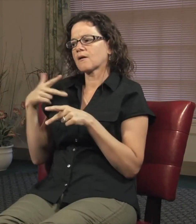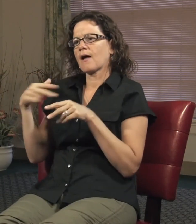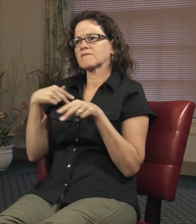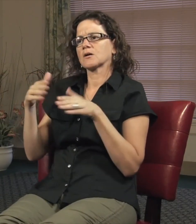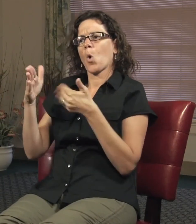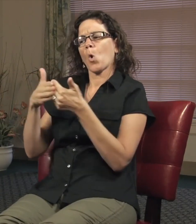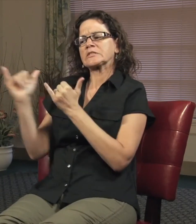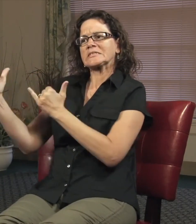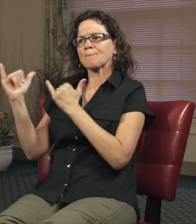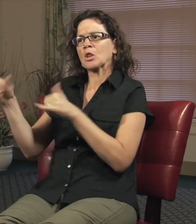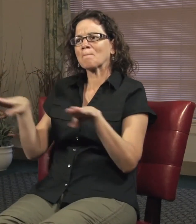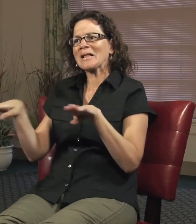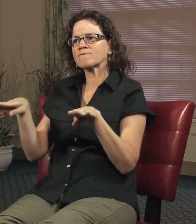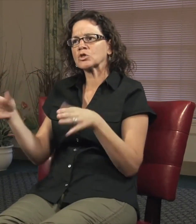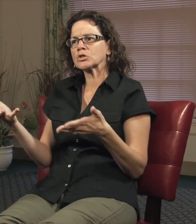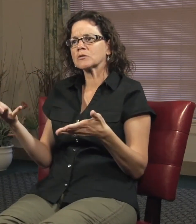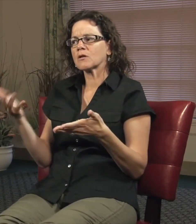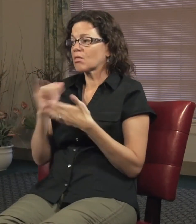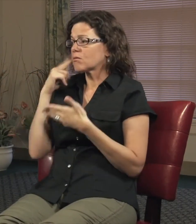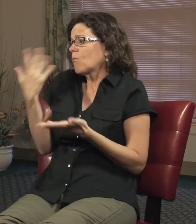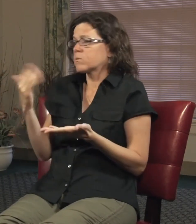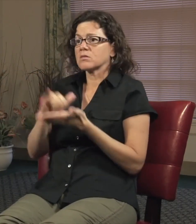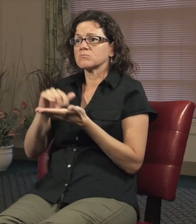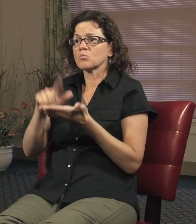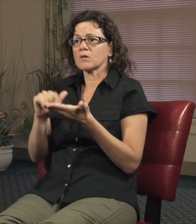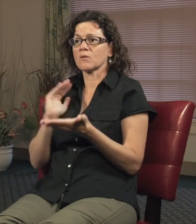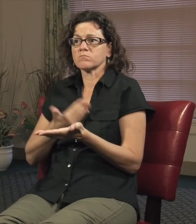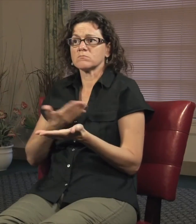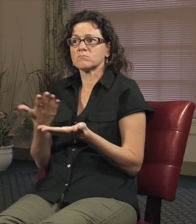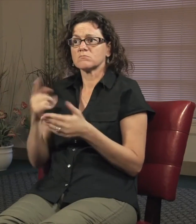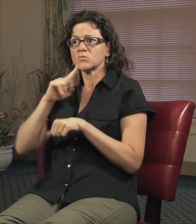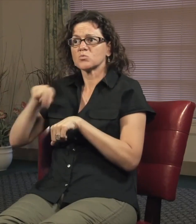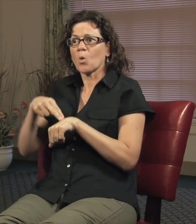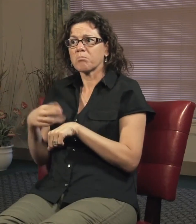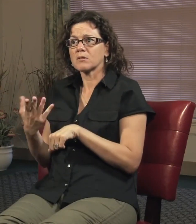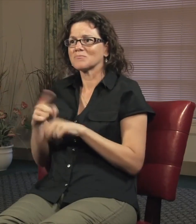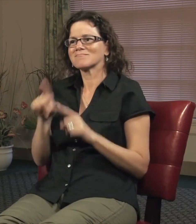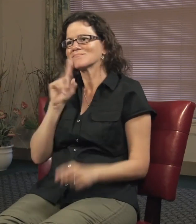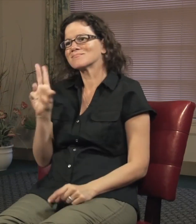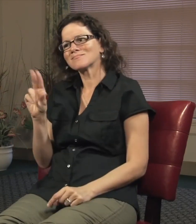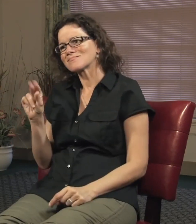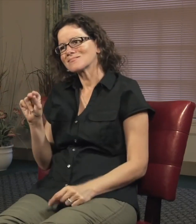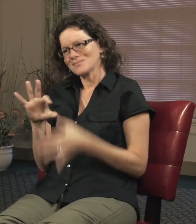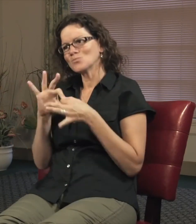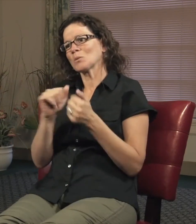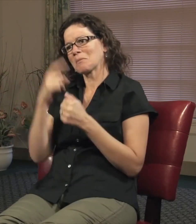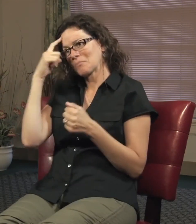I've noticed in the Deaf community other people who've had similar behaviors to me, and they feel that those behaviors were